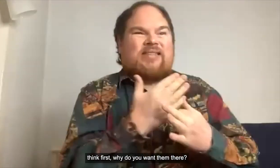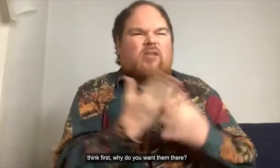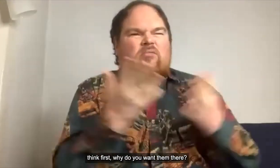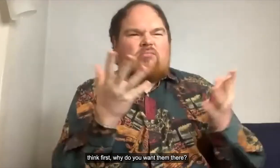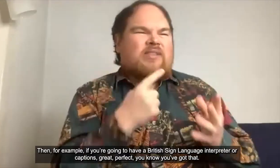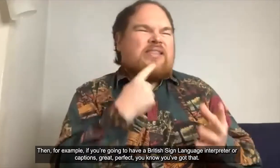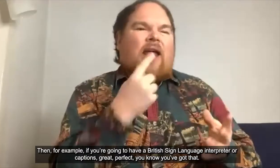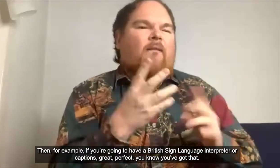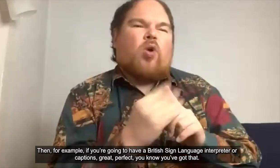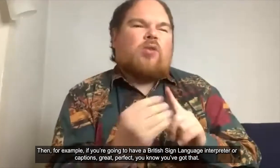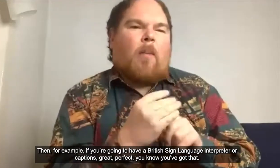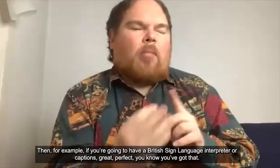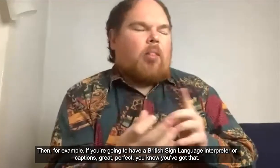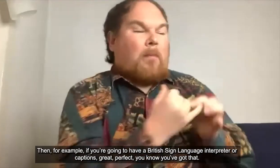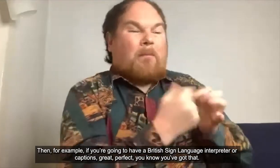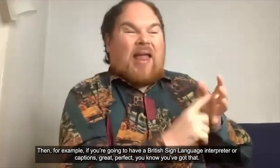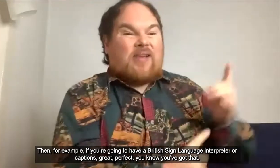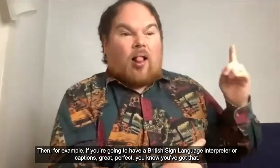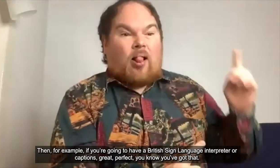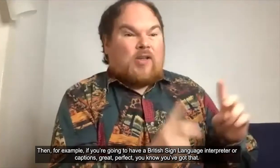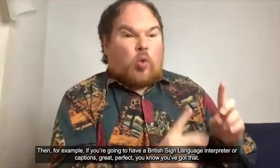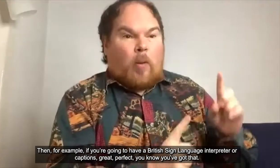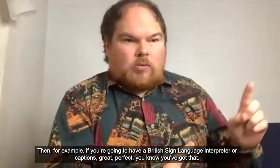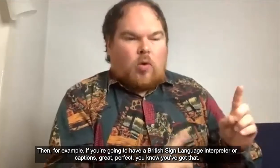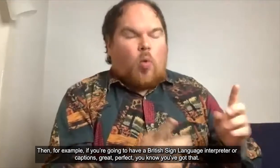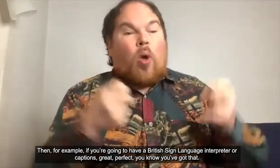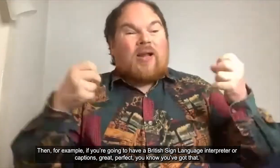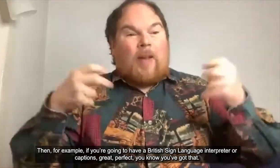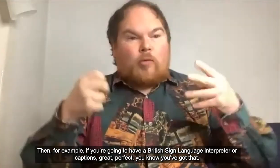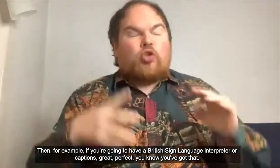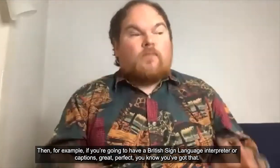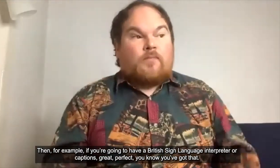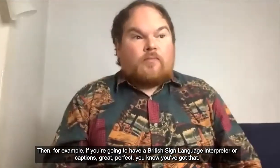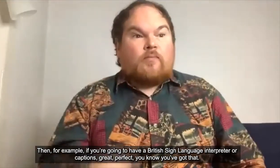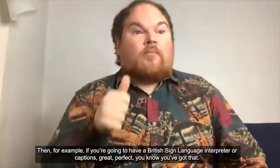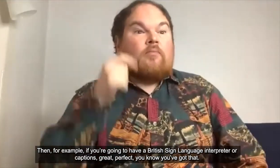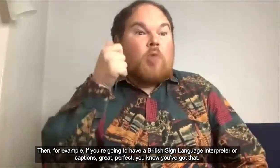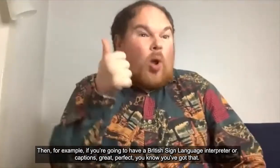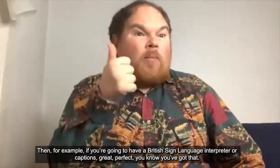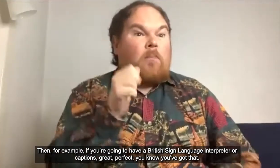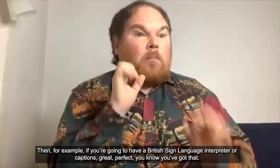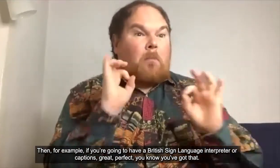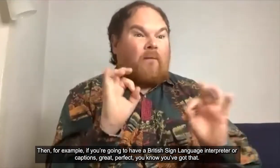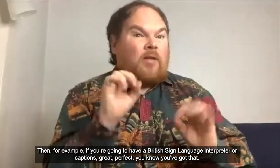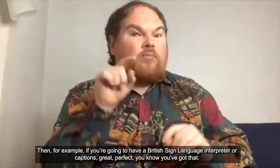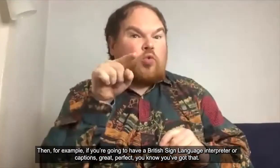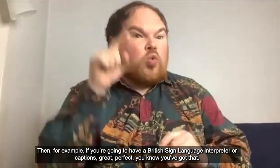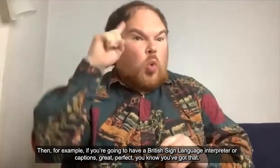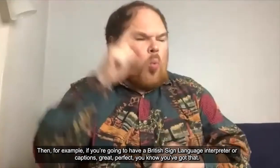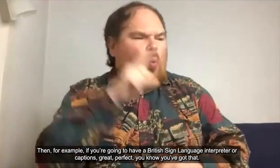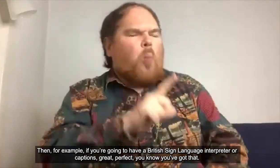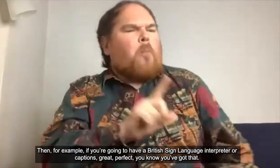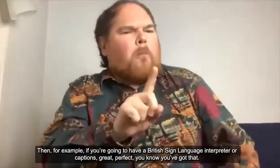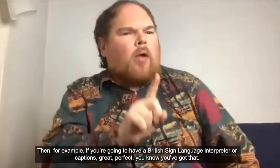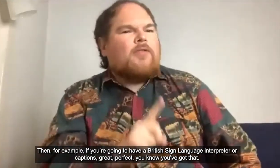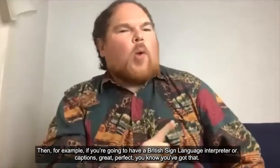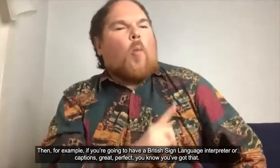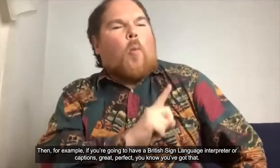and then for example if you're going to have a British sign language interpreter or captions great perfect you